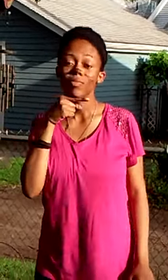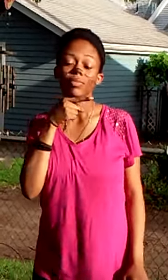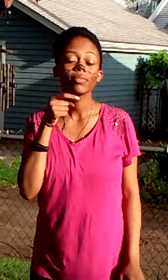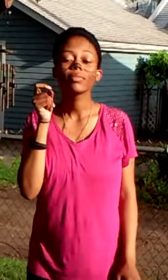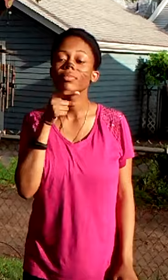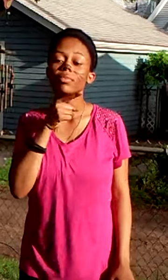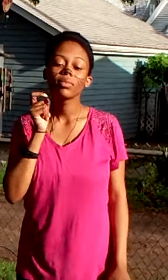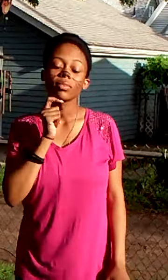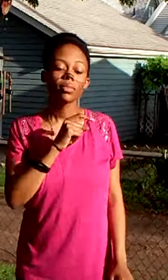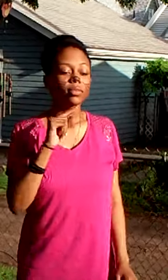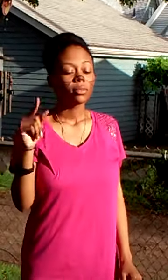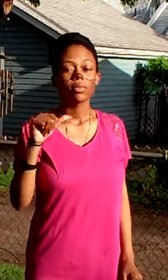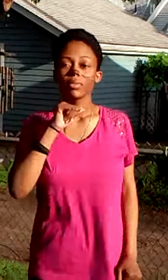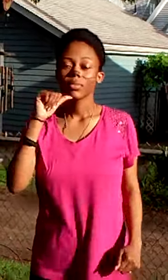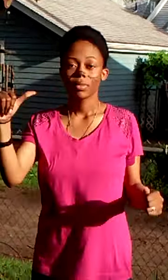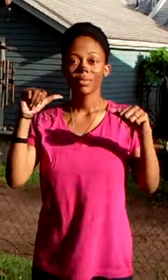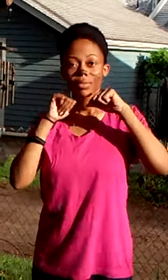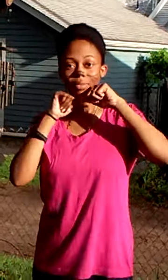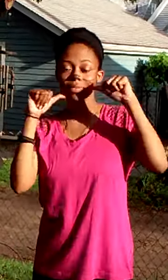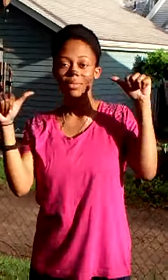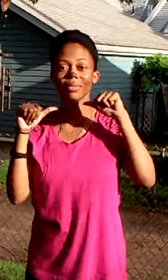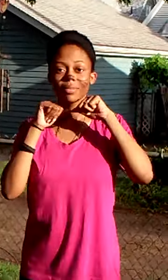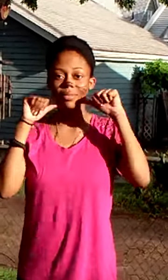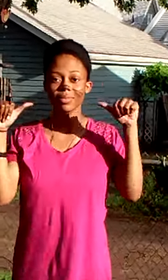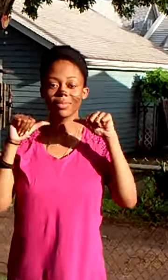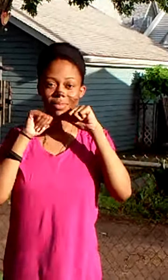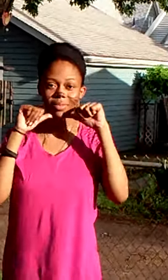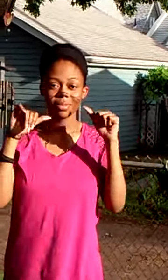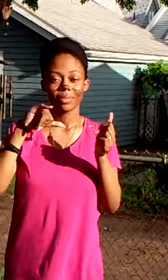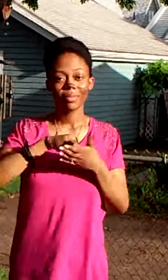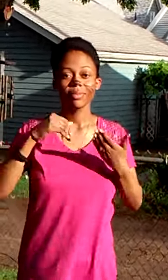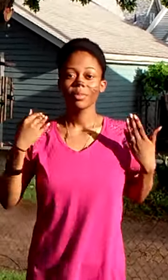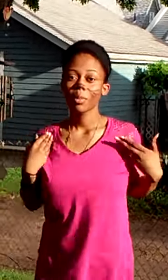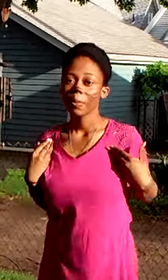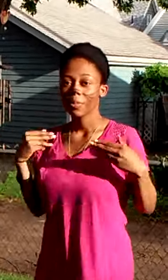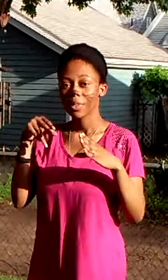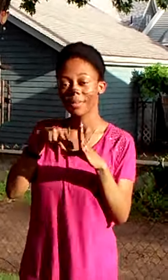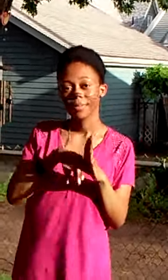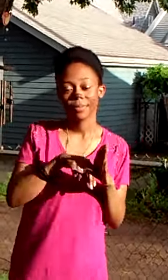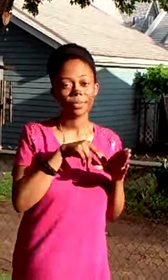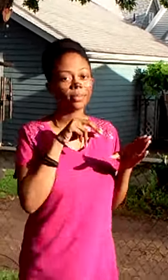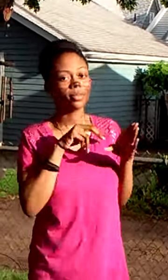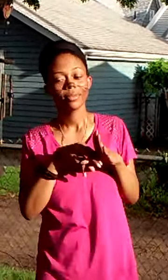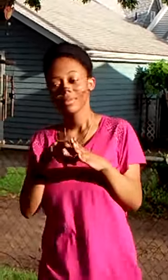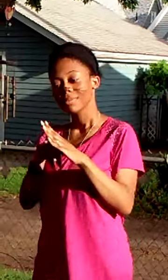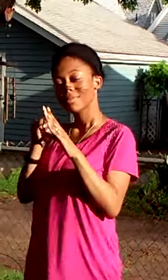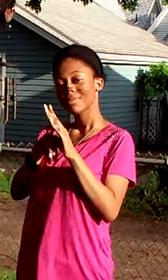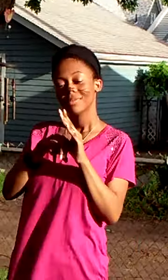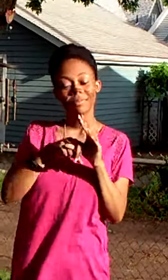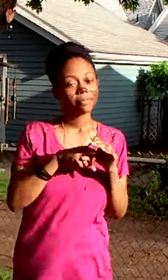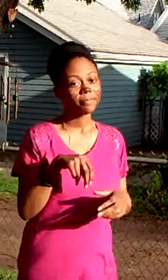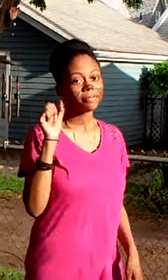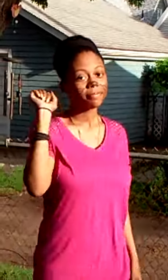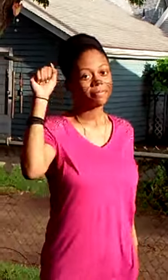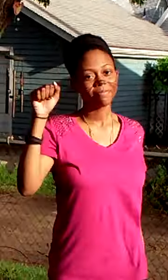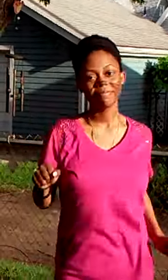lie, la-la-la-la You can't deny, na-na-na-na That peace is sad, sad, sad, sad Yeah,